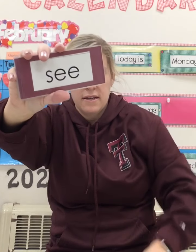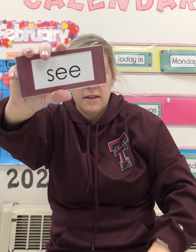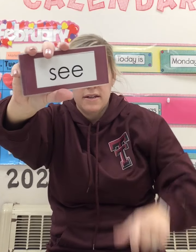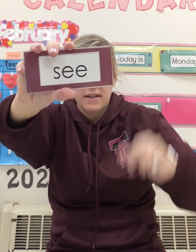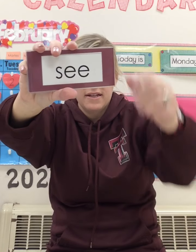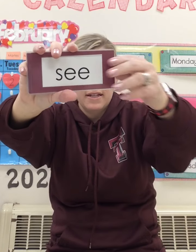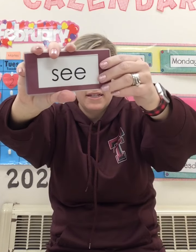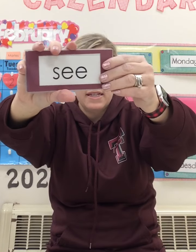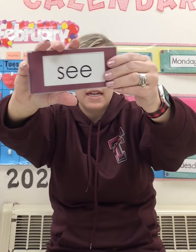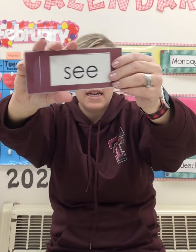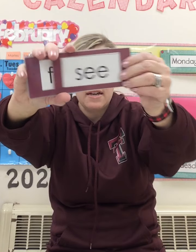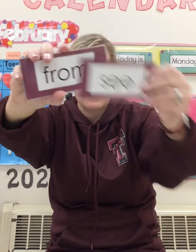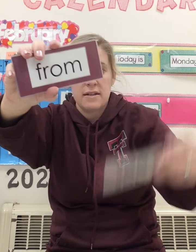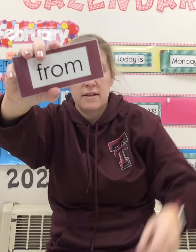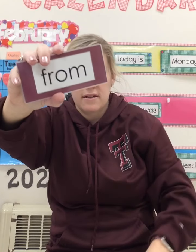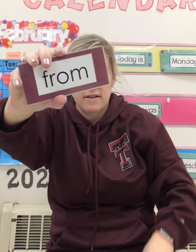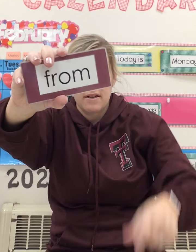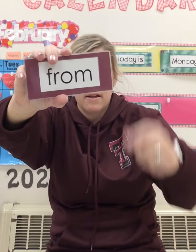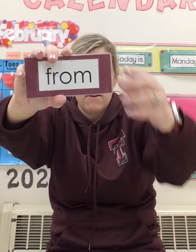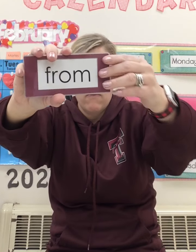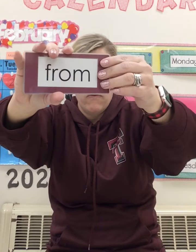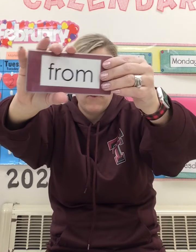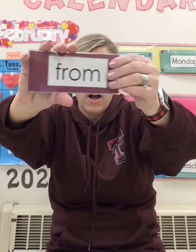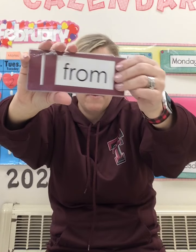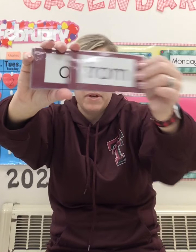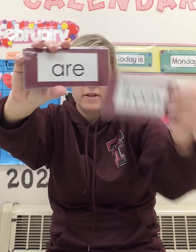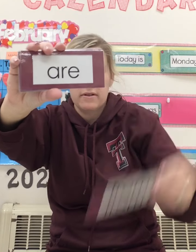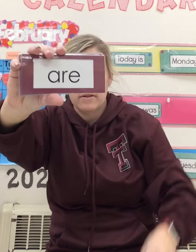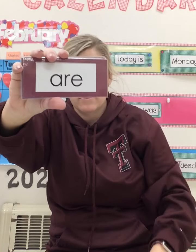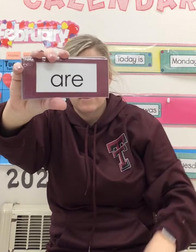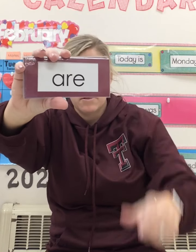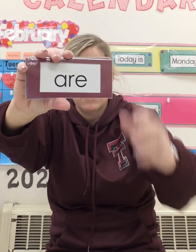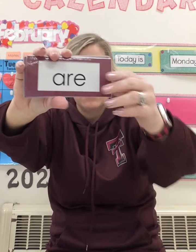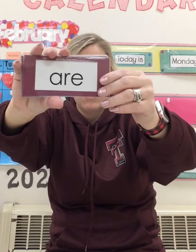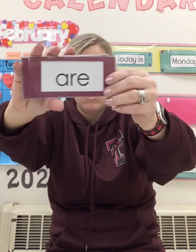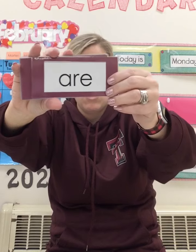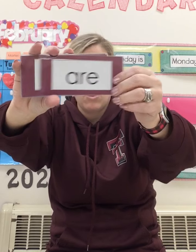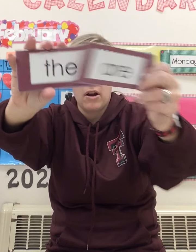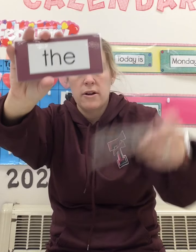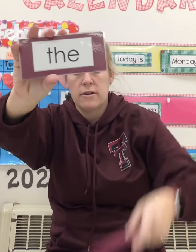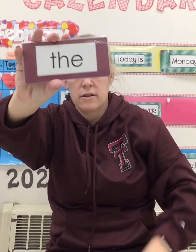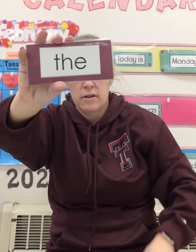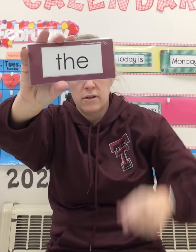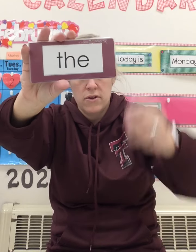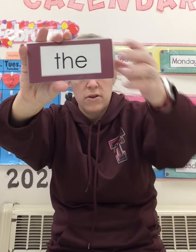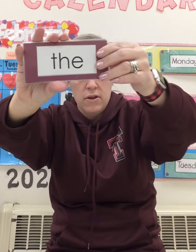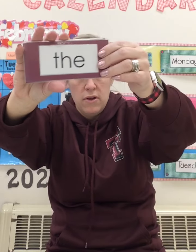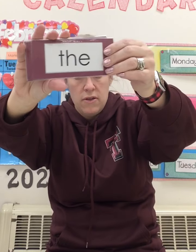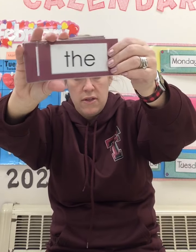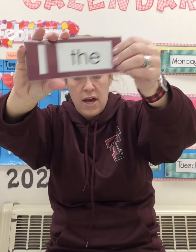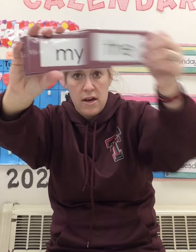see, from, are, the,